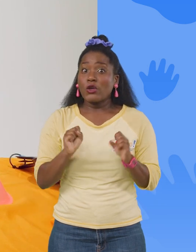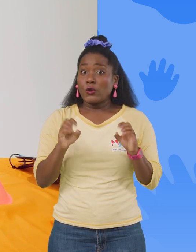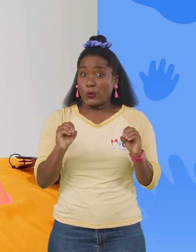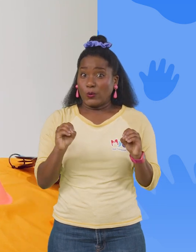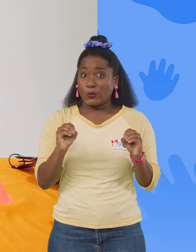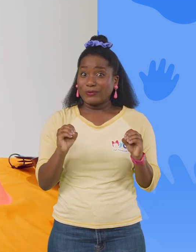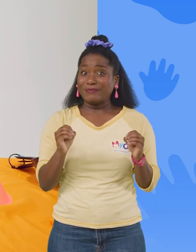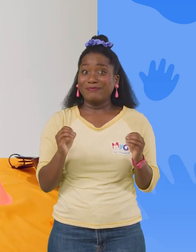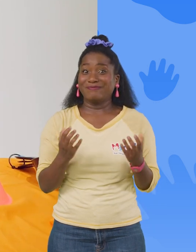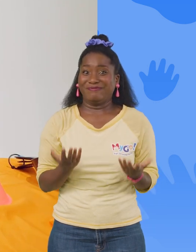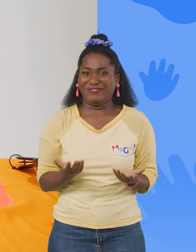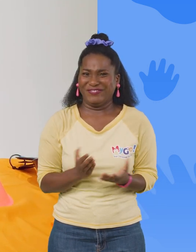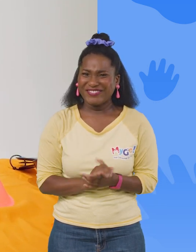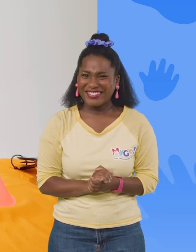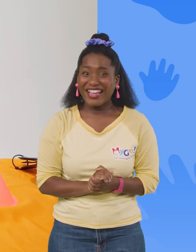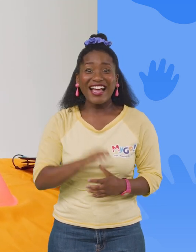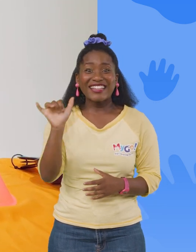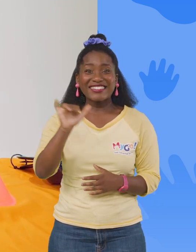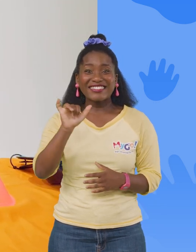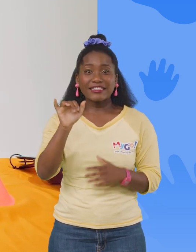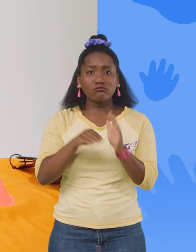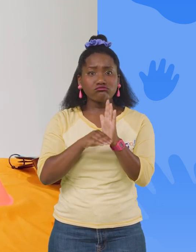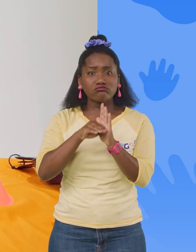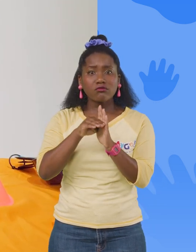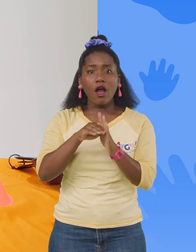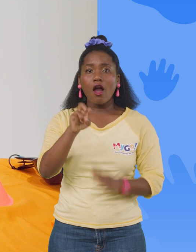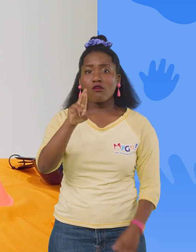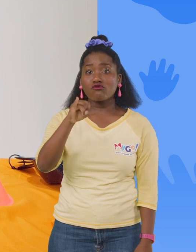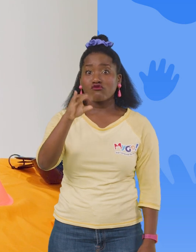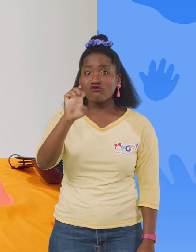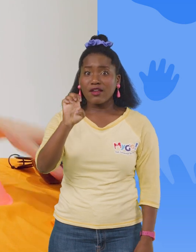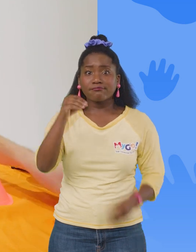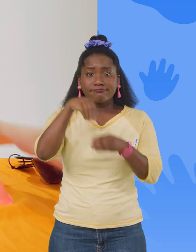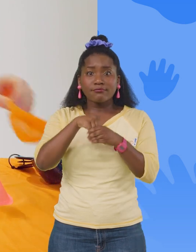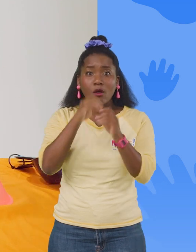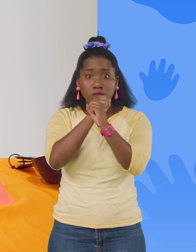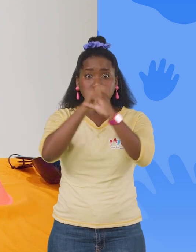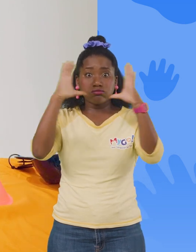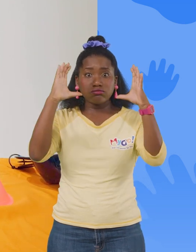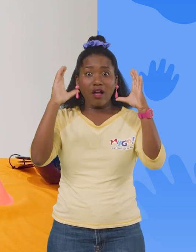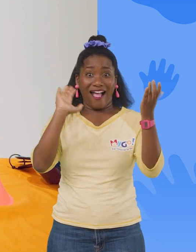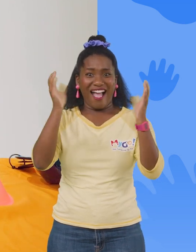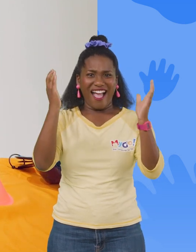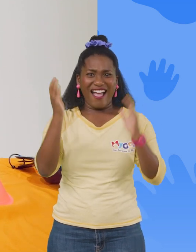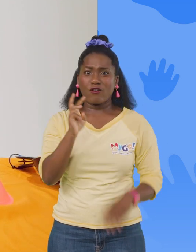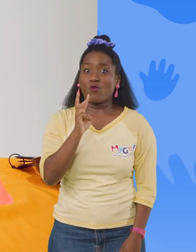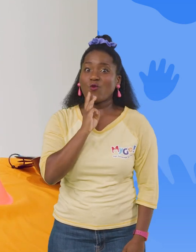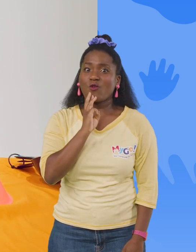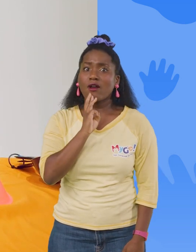put the same amount of rice in a balloon, compared to the water, the same amount.